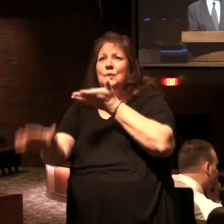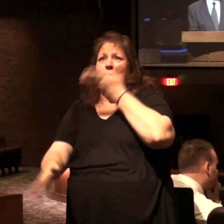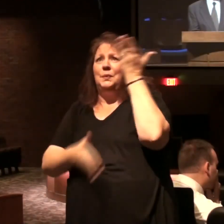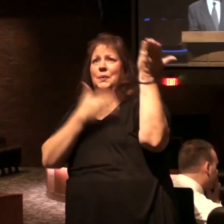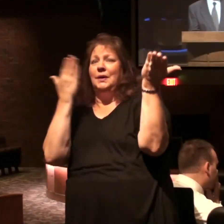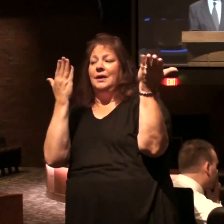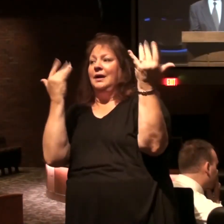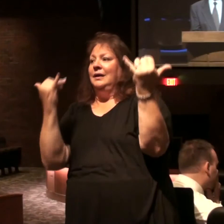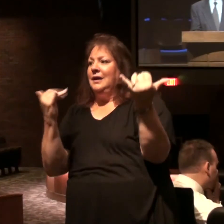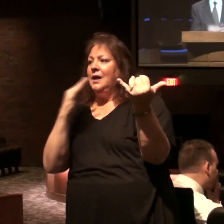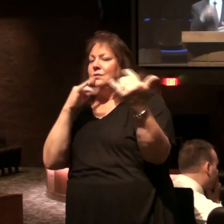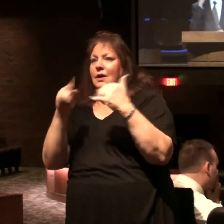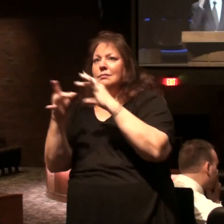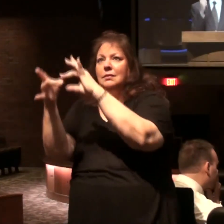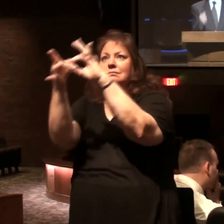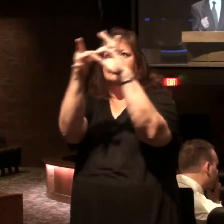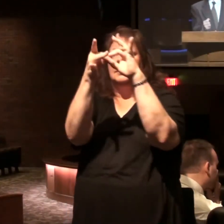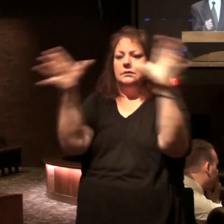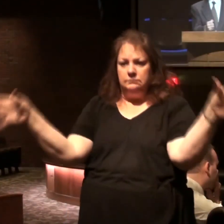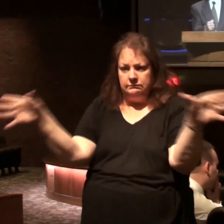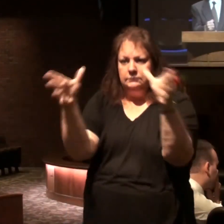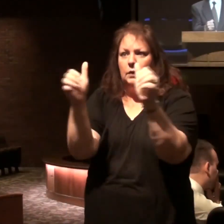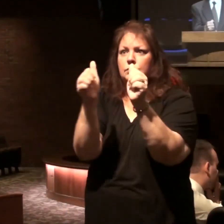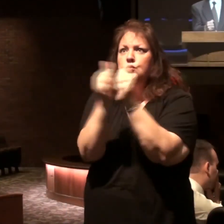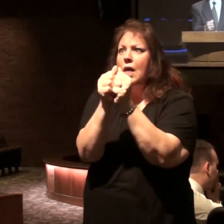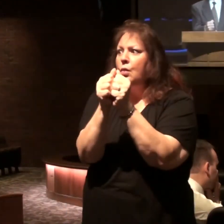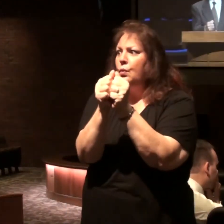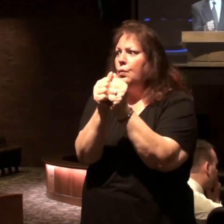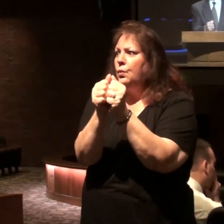now we're talking about a Europe that can come together